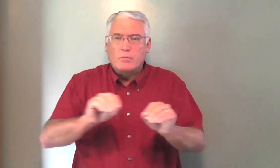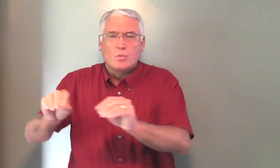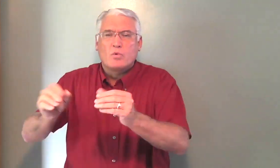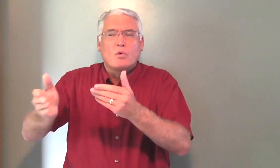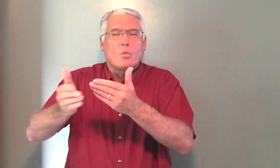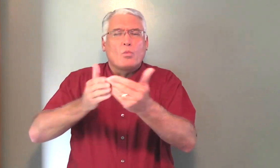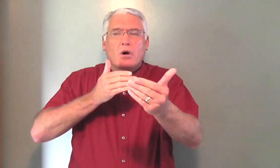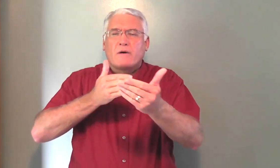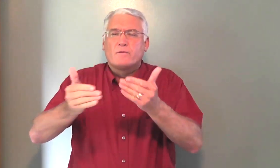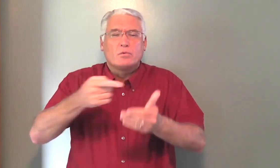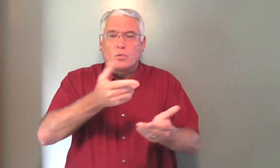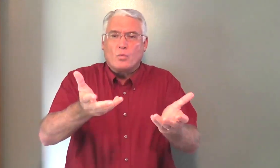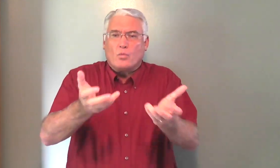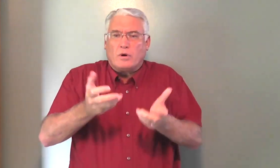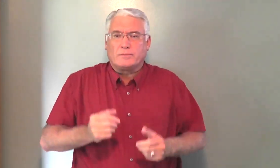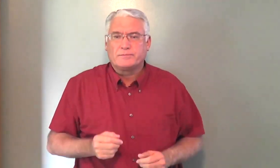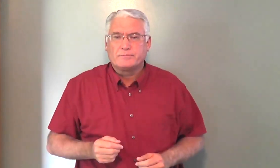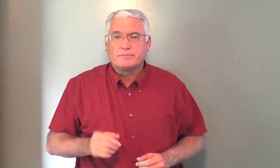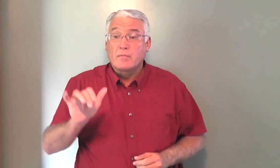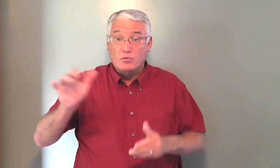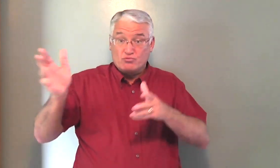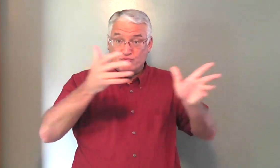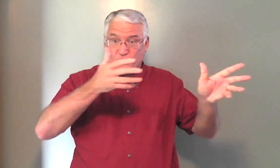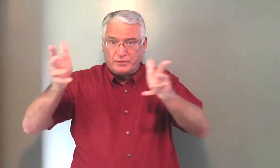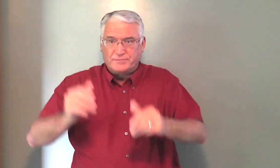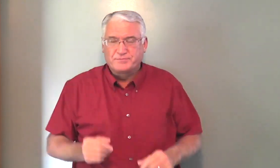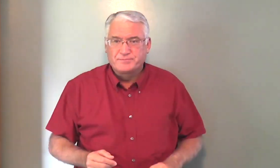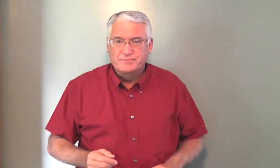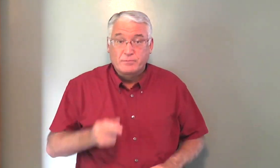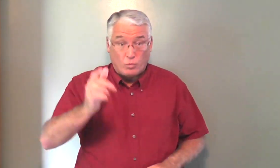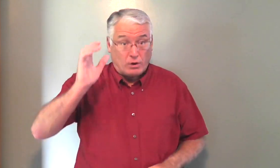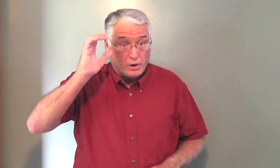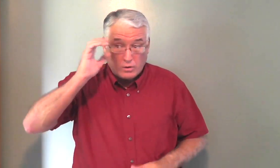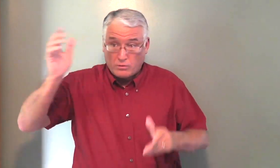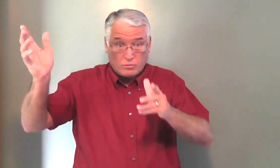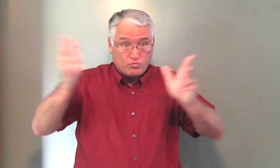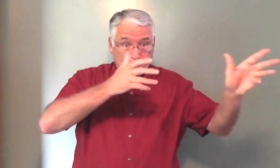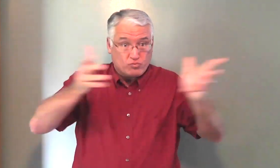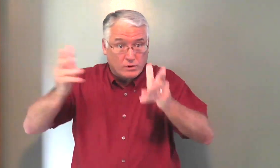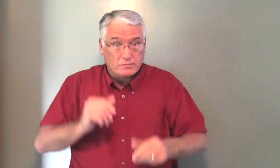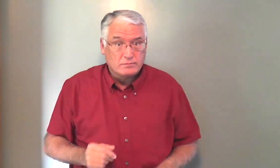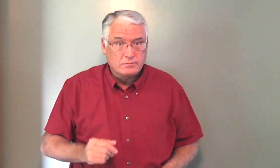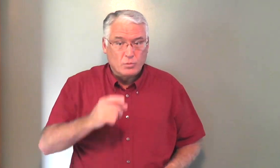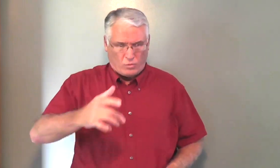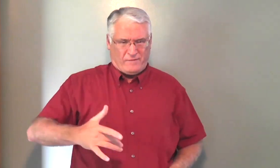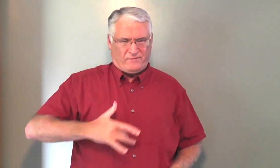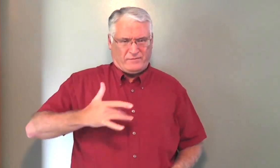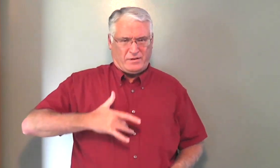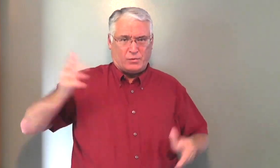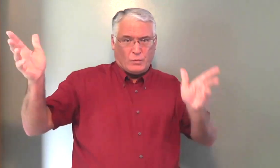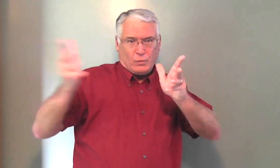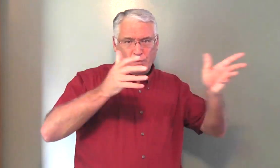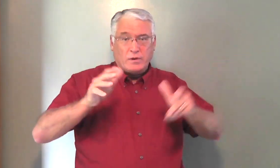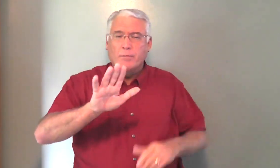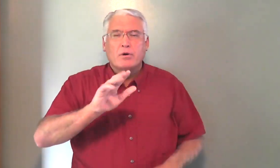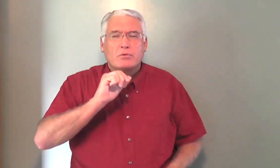Holy Spirit moves wherever He wants. Like the wind. You can hear the wind. You can feel the wind.